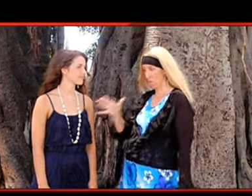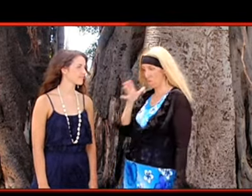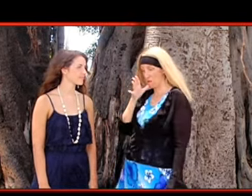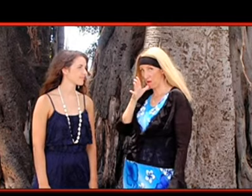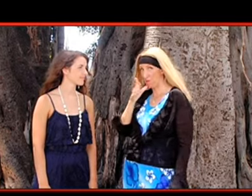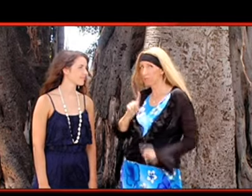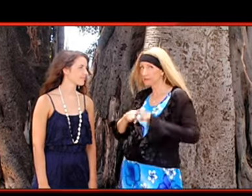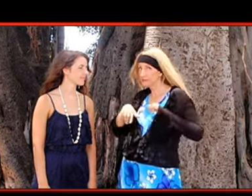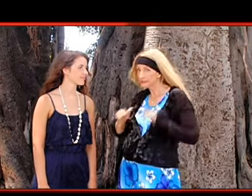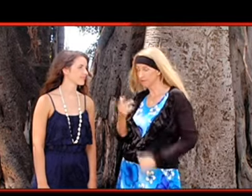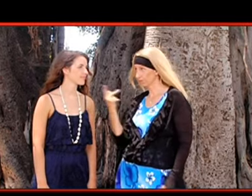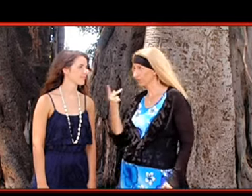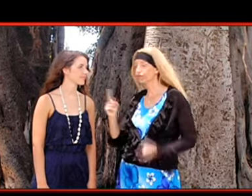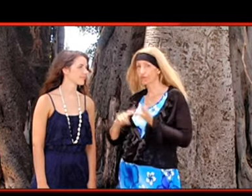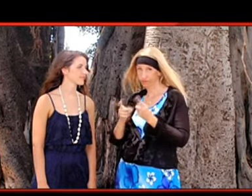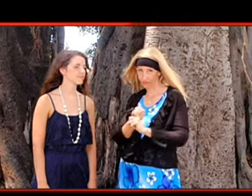I'm her mom, but we're still friends.